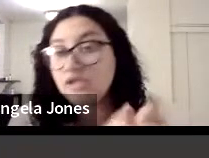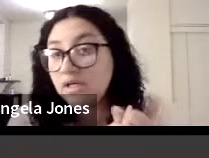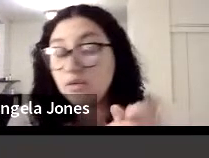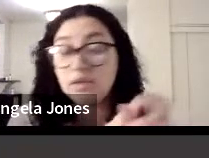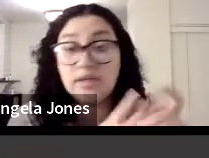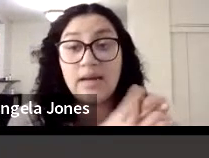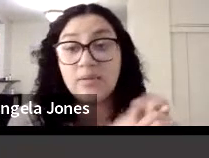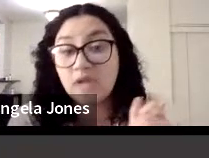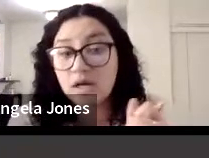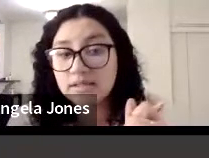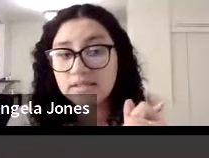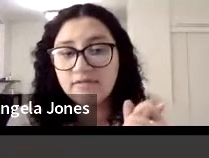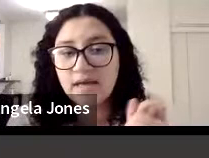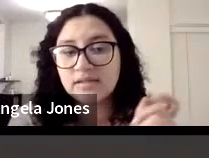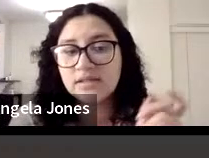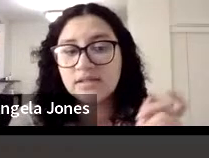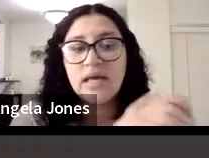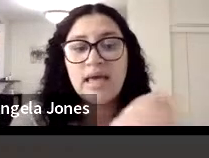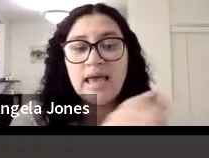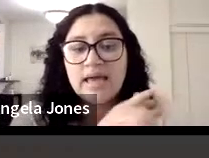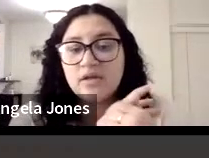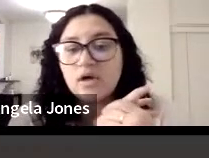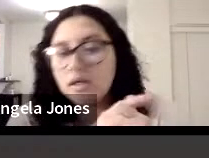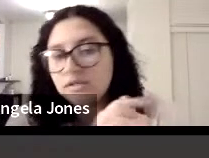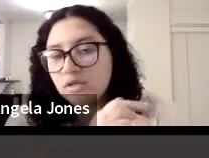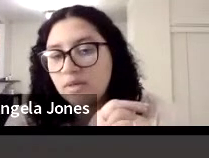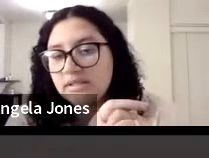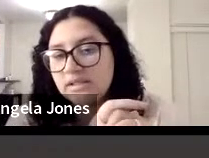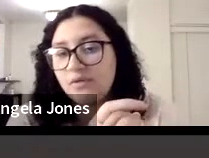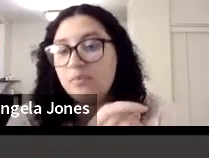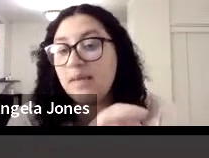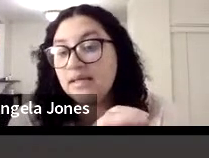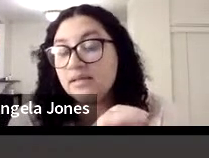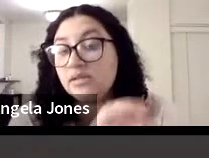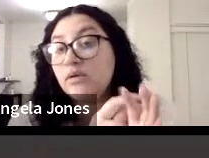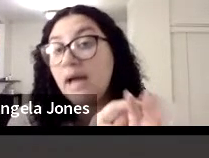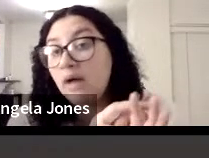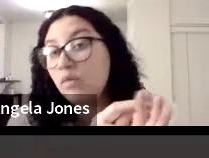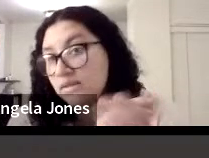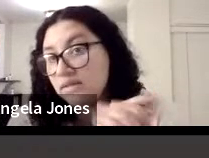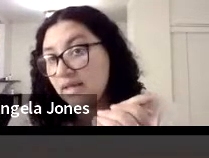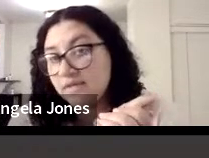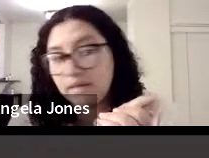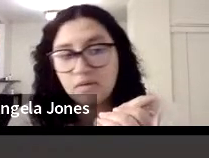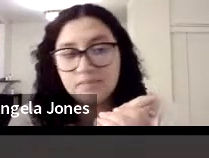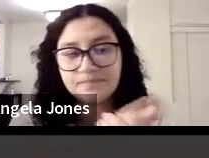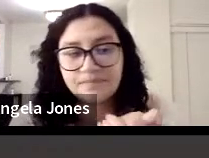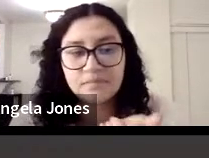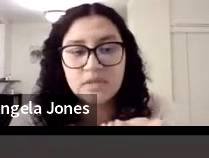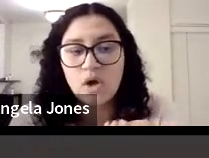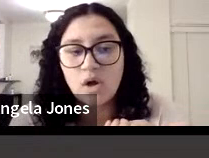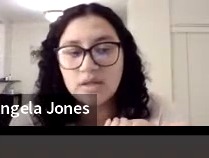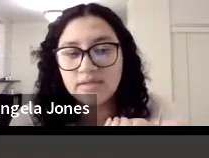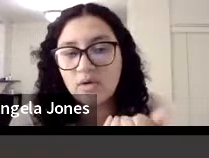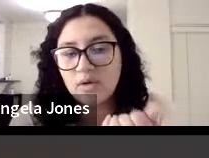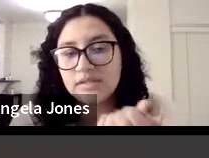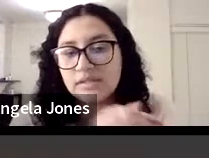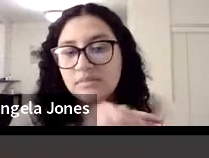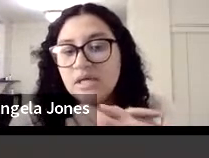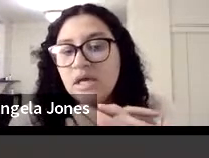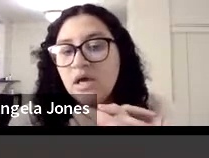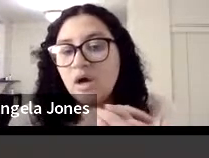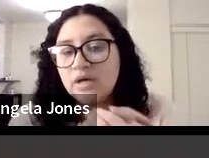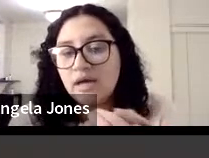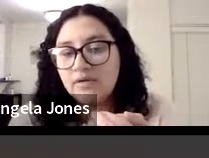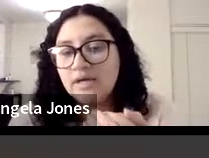with aging. You can look at it with toxin effects and the consequences for maintenance throughout one's life cycle. All living